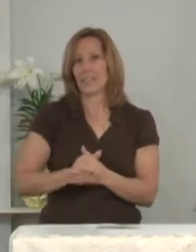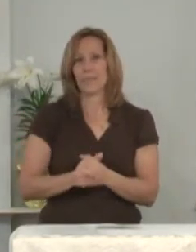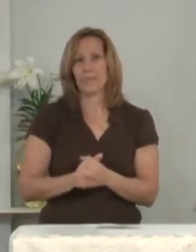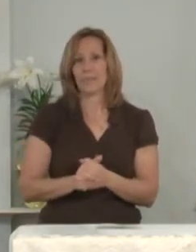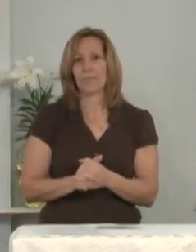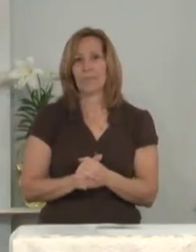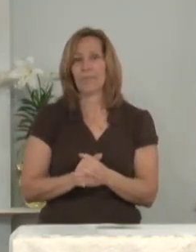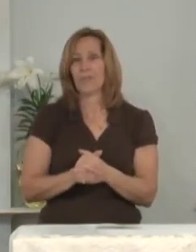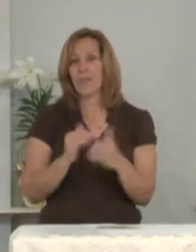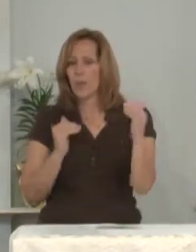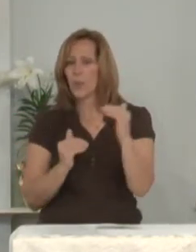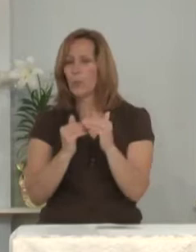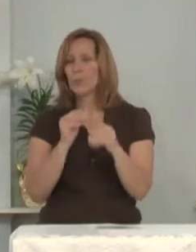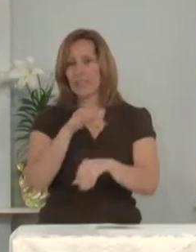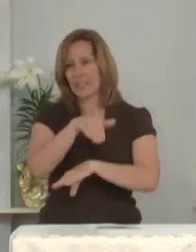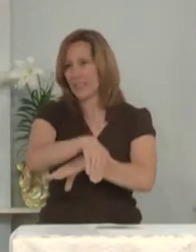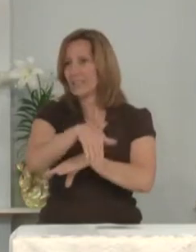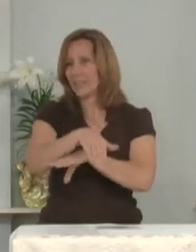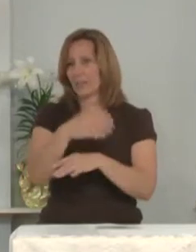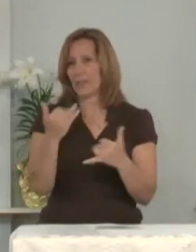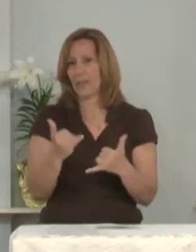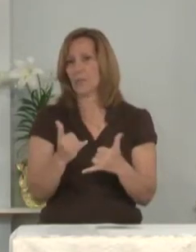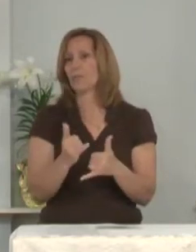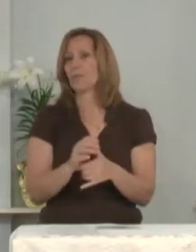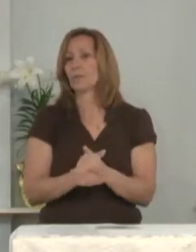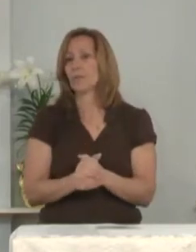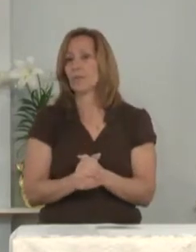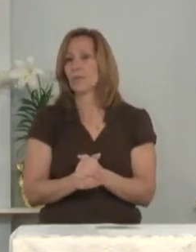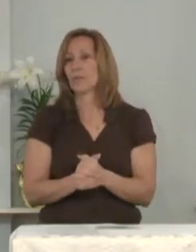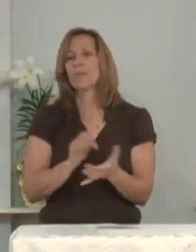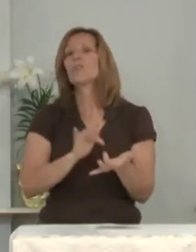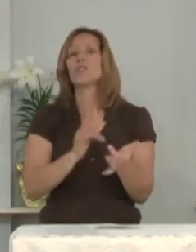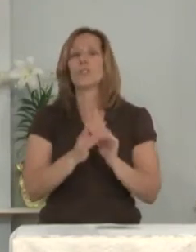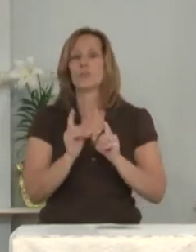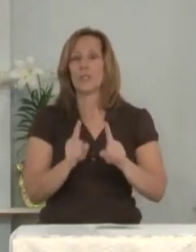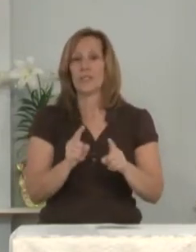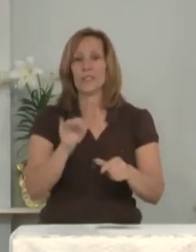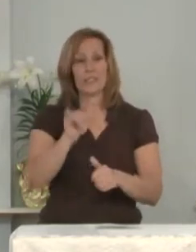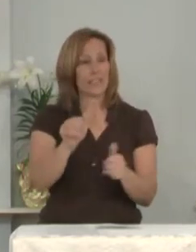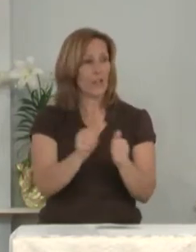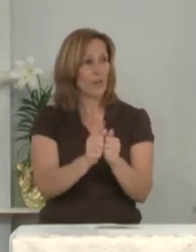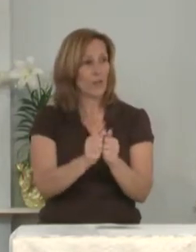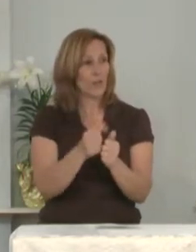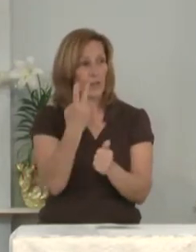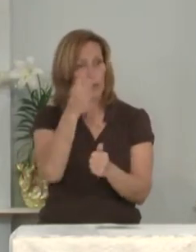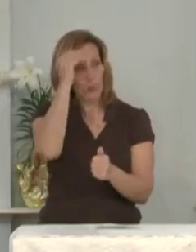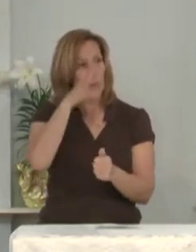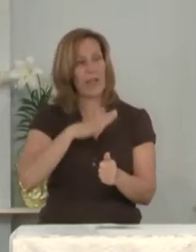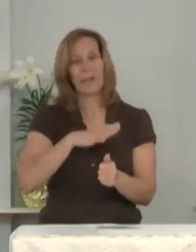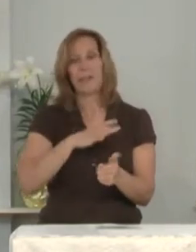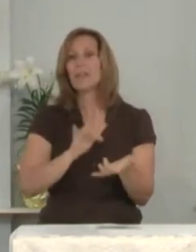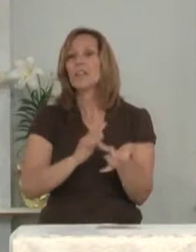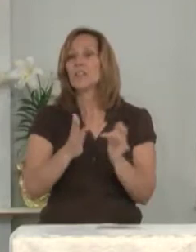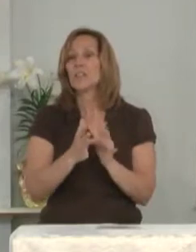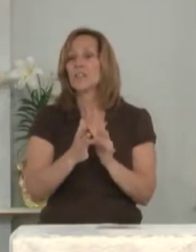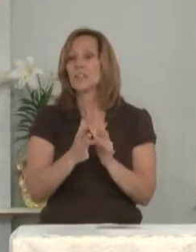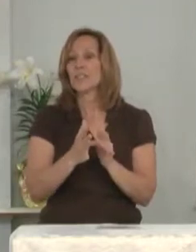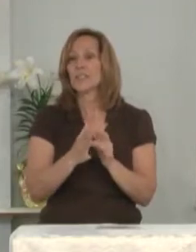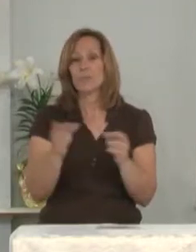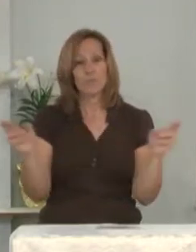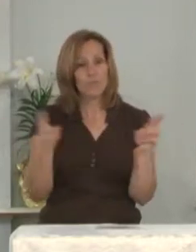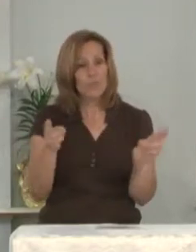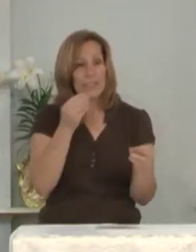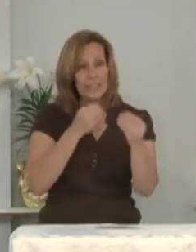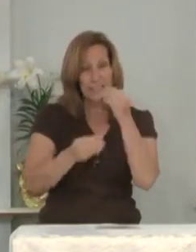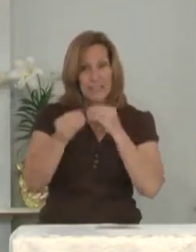It is almost night. So he went in to stay with them. Jesus got ready to